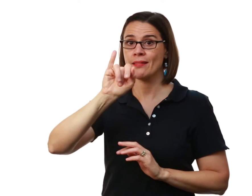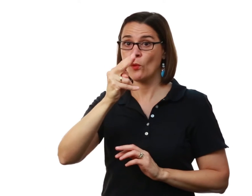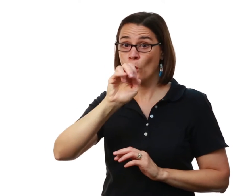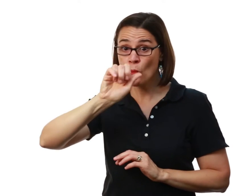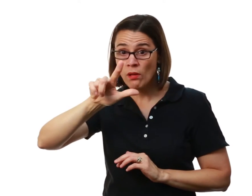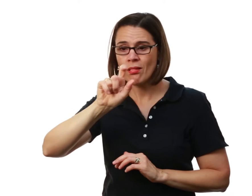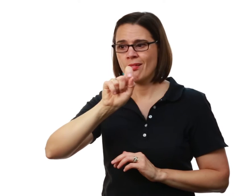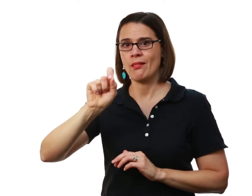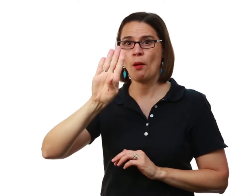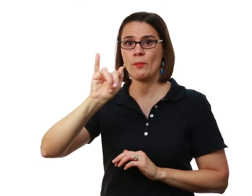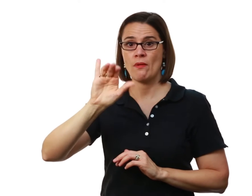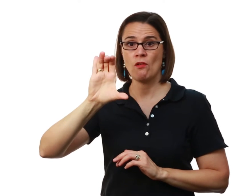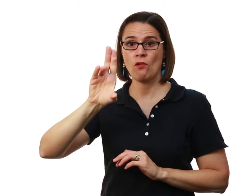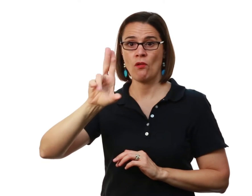Bicultural mean?